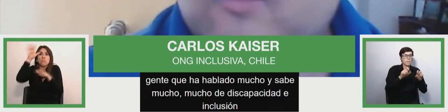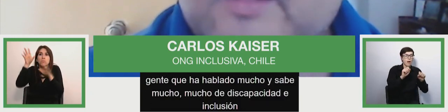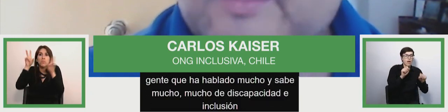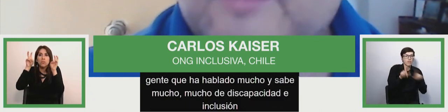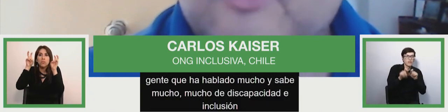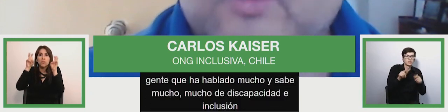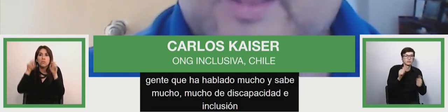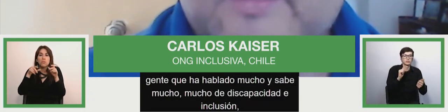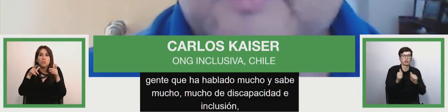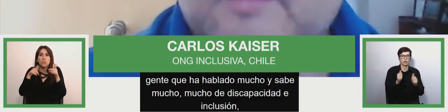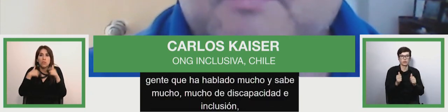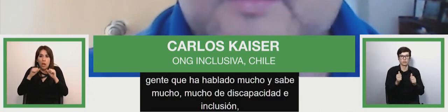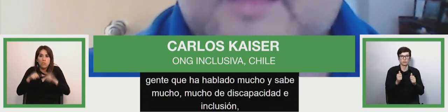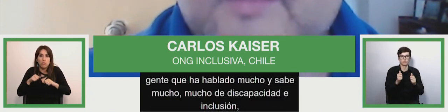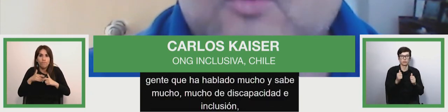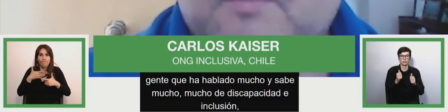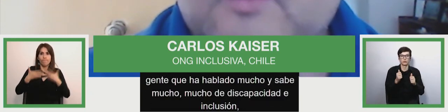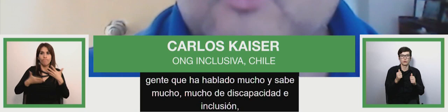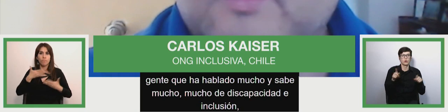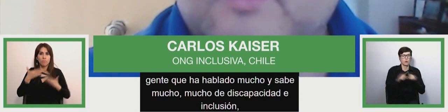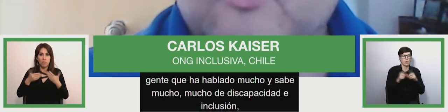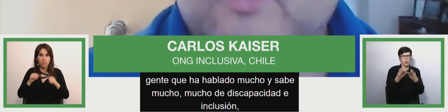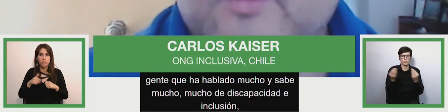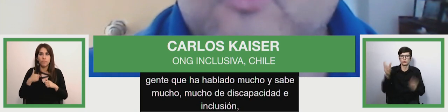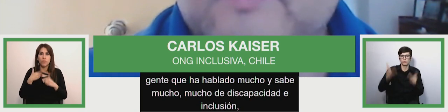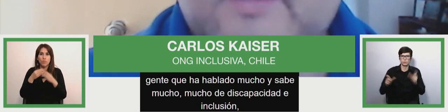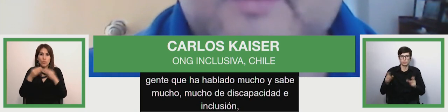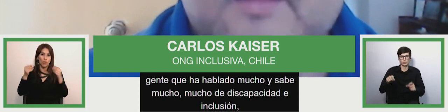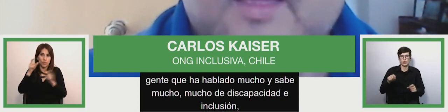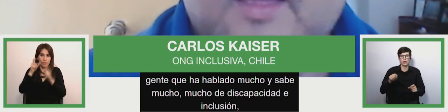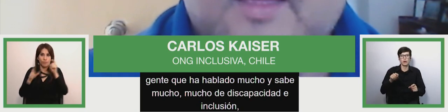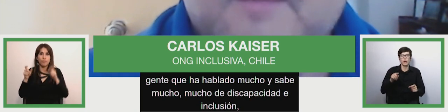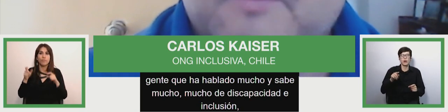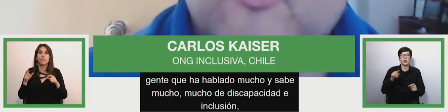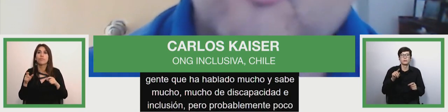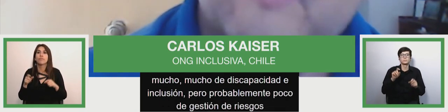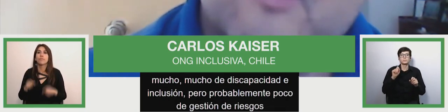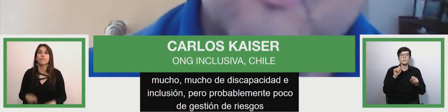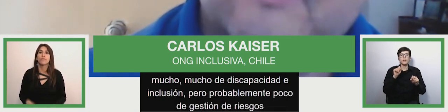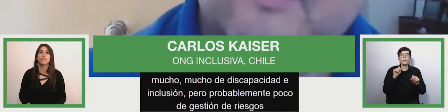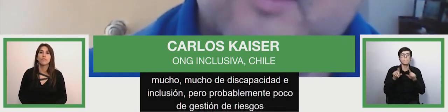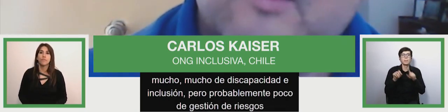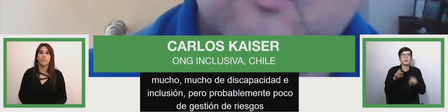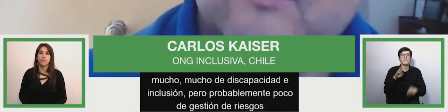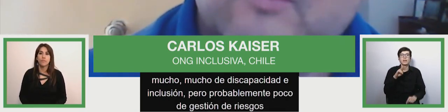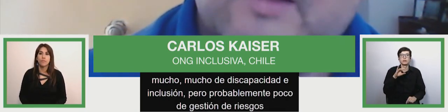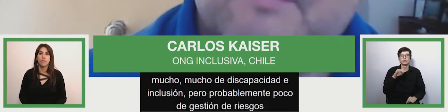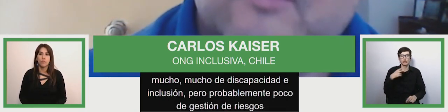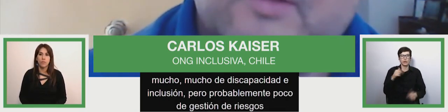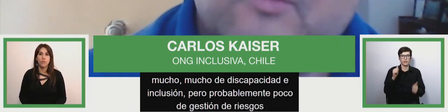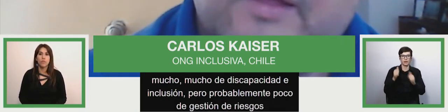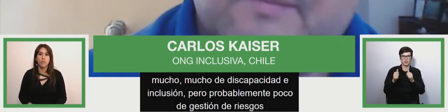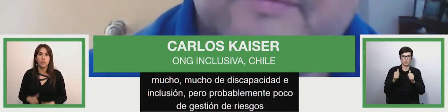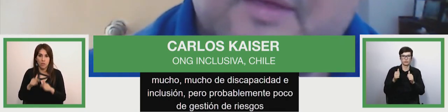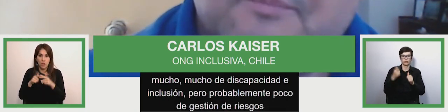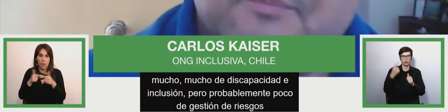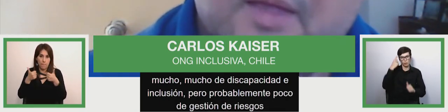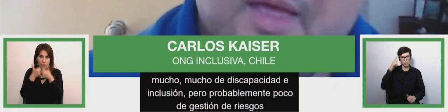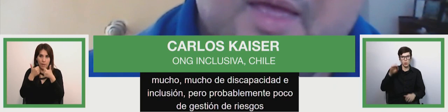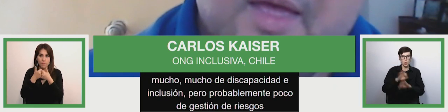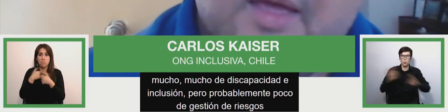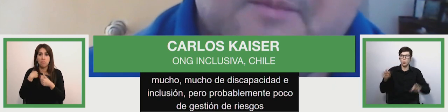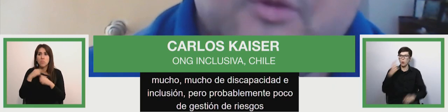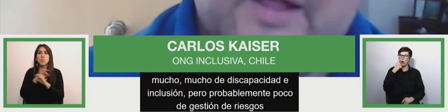people who've talked a lot and know a lot very much about this capacity and inclusion but very little about risk